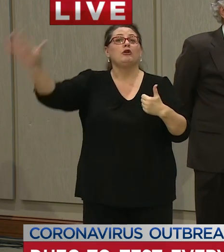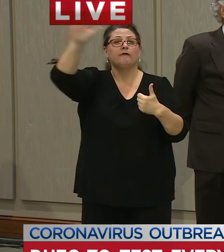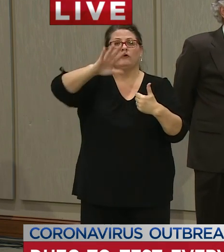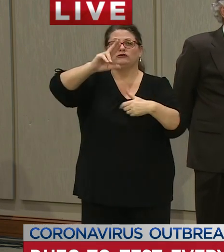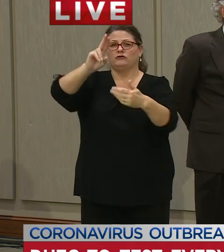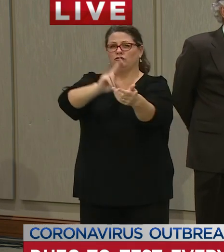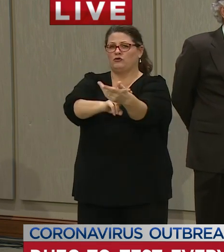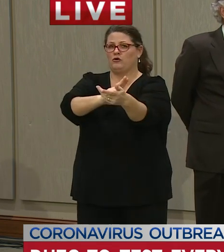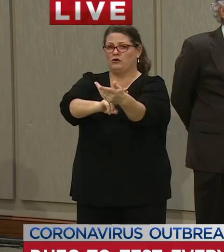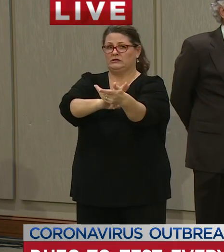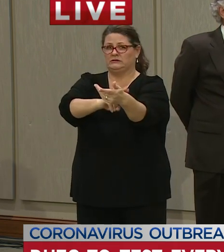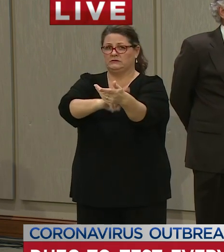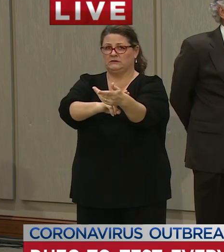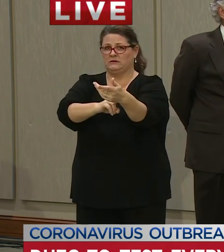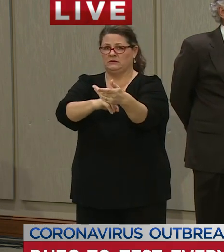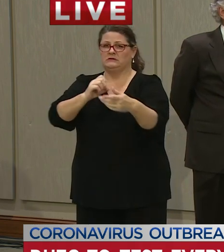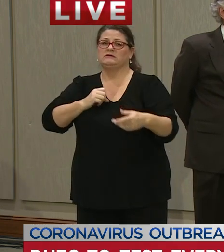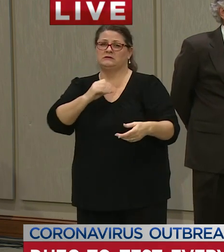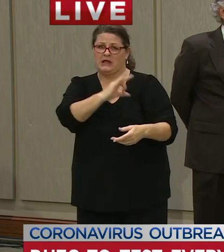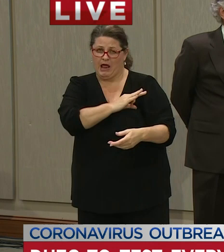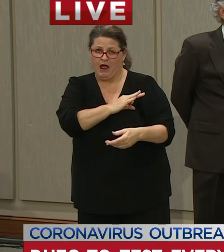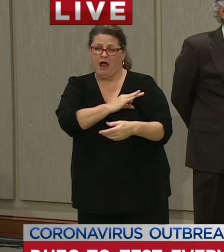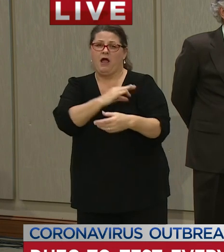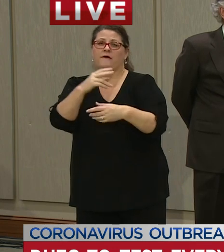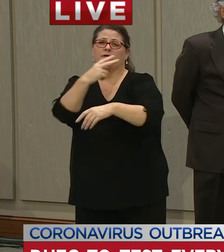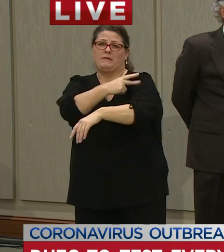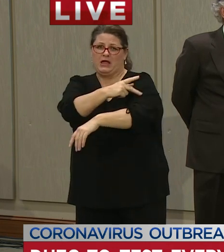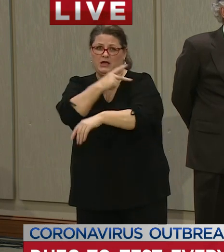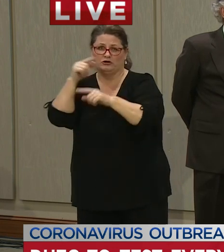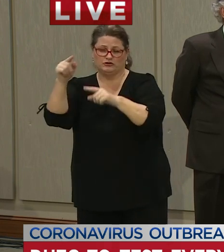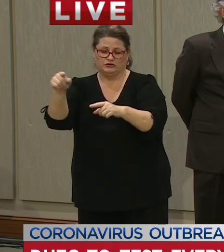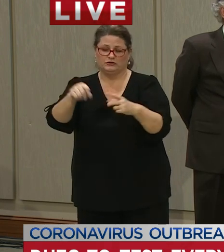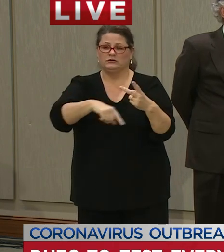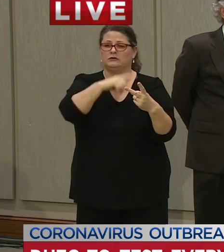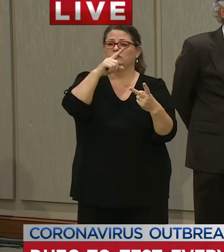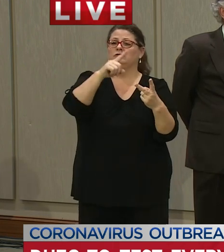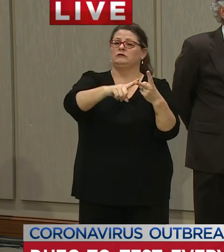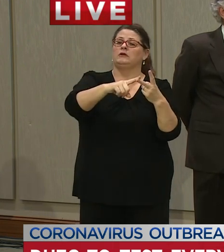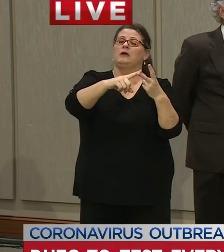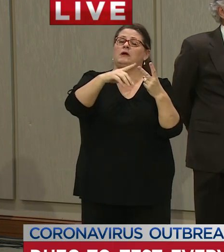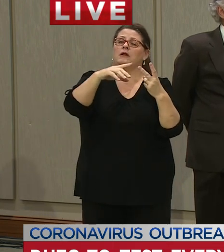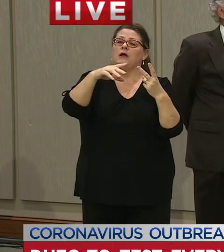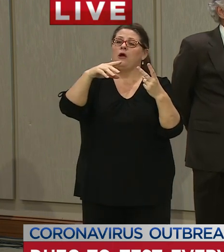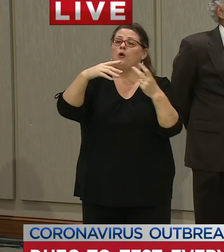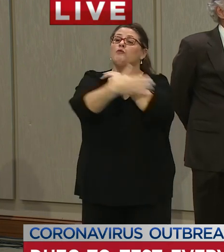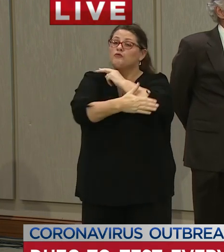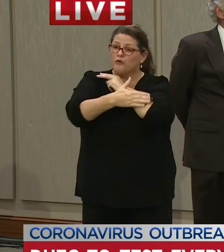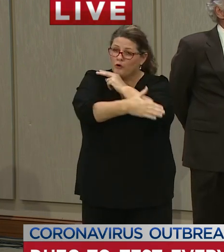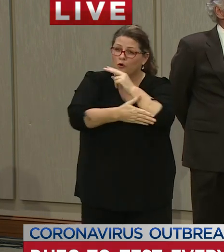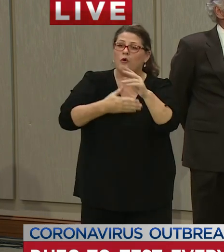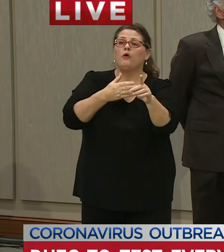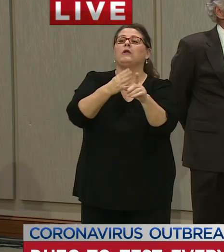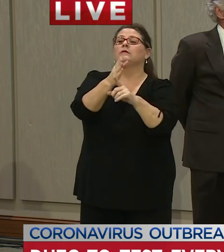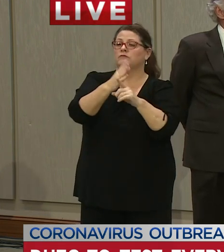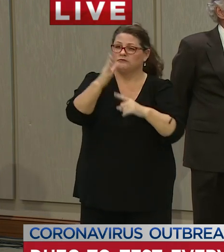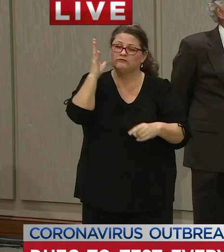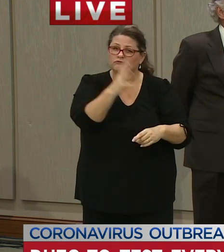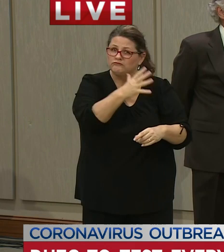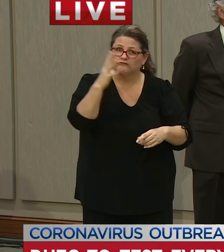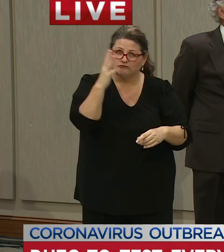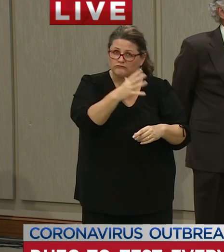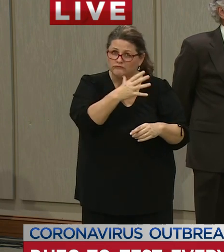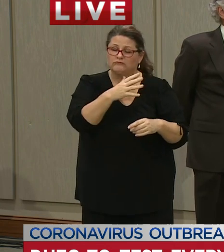and staff expanding testing in under-resourced minority and rural communities conducting